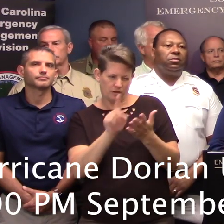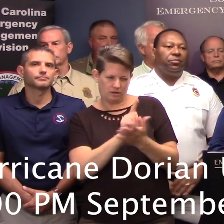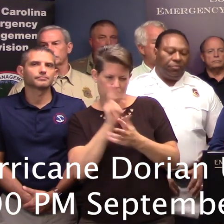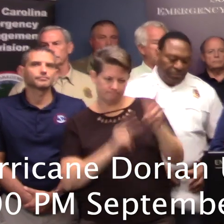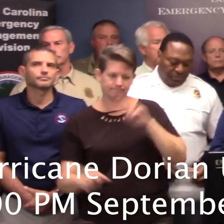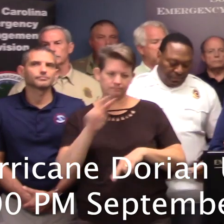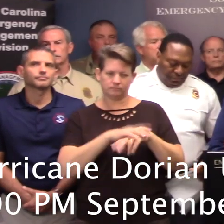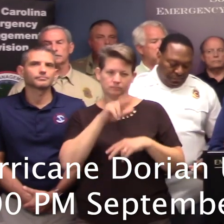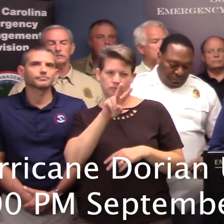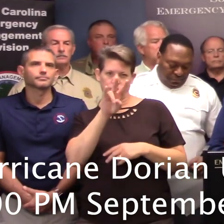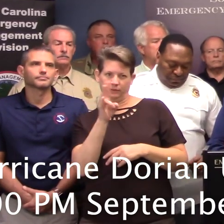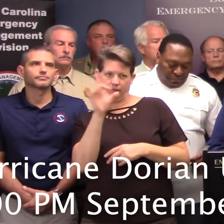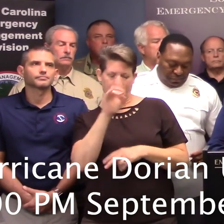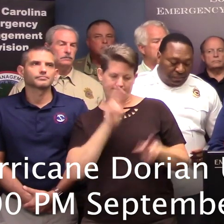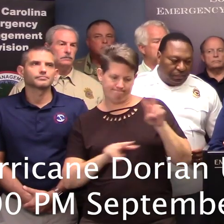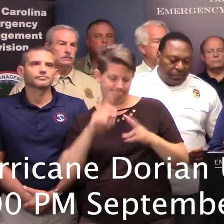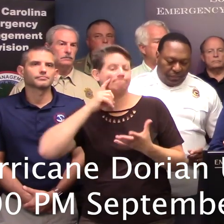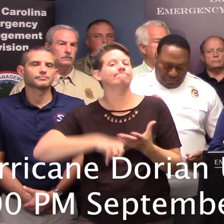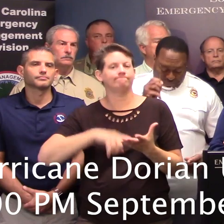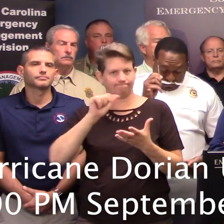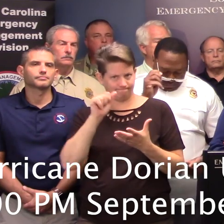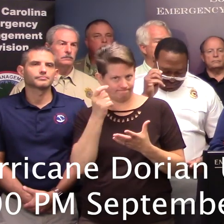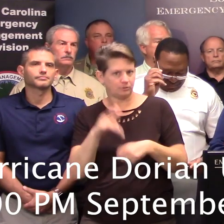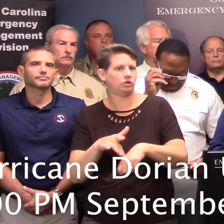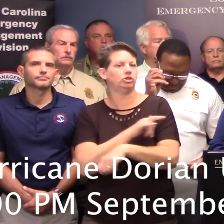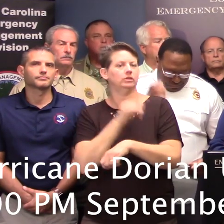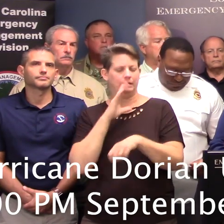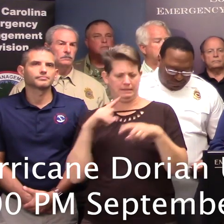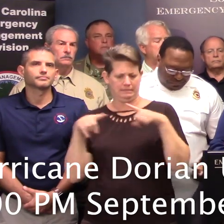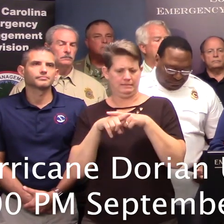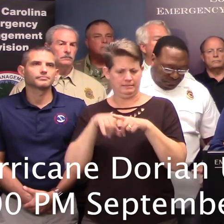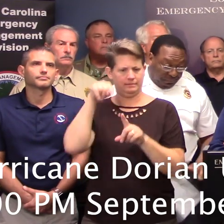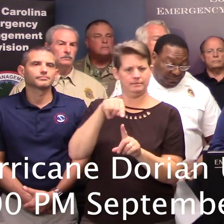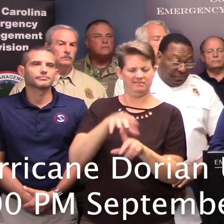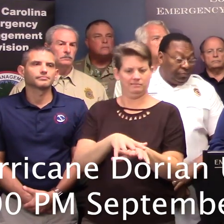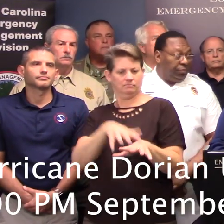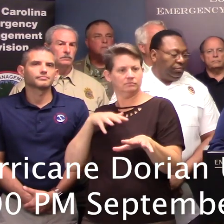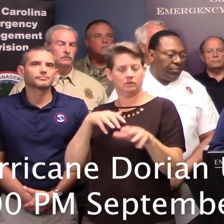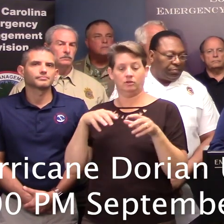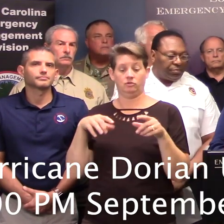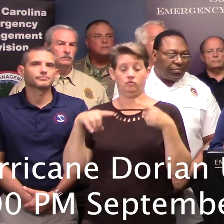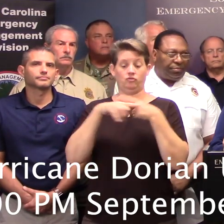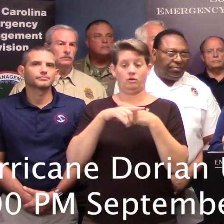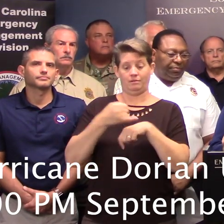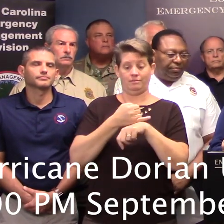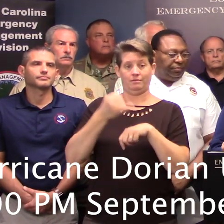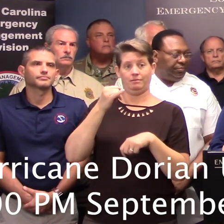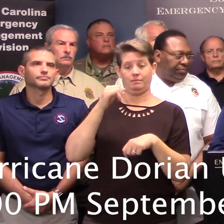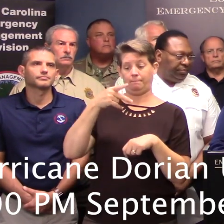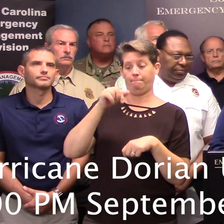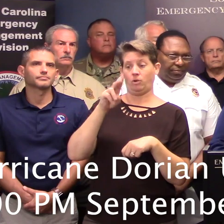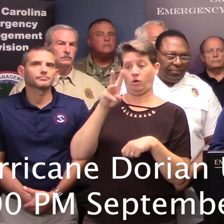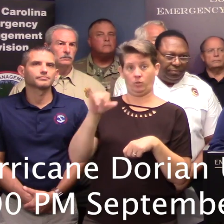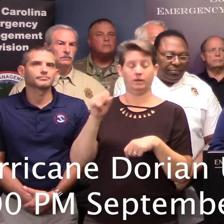recognized early that we were experiencing some congestion at the Cross Island Parkway. So we went ahead at